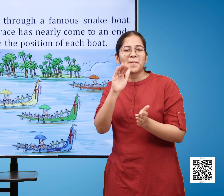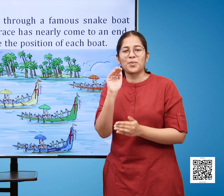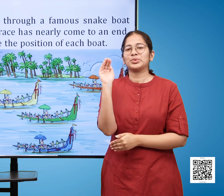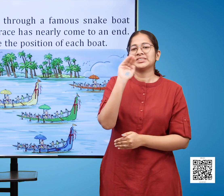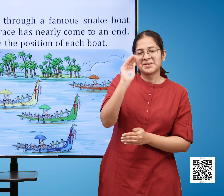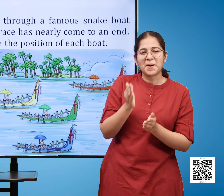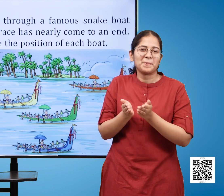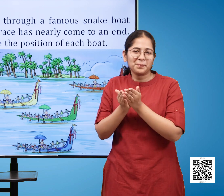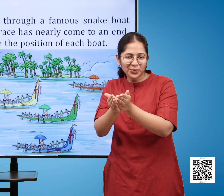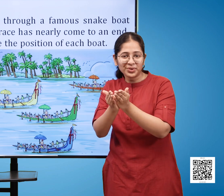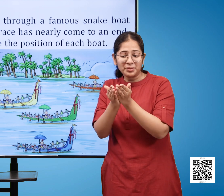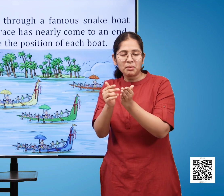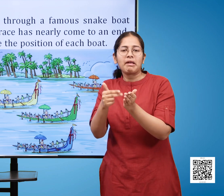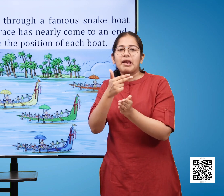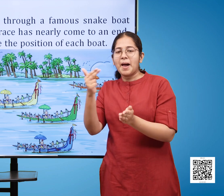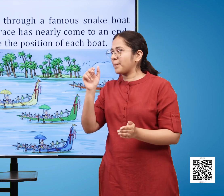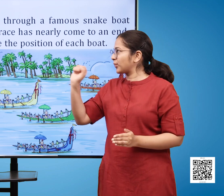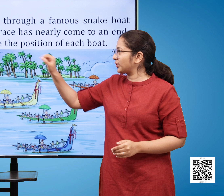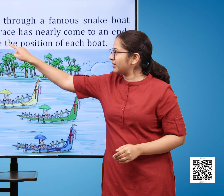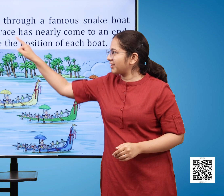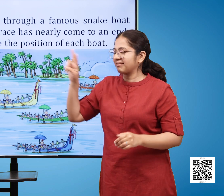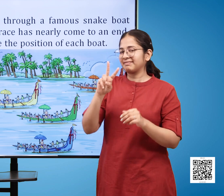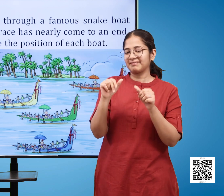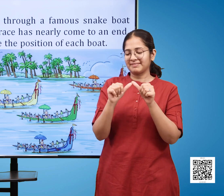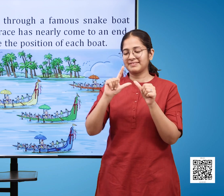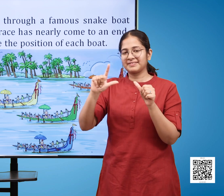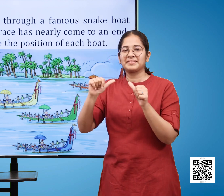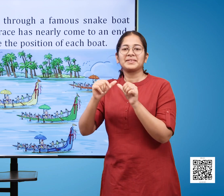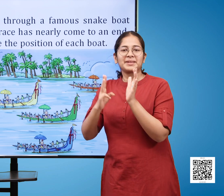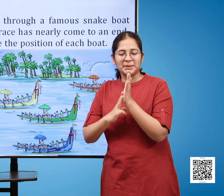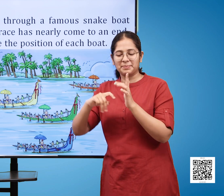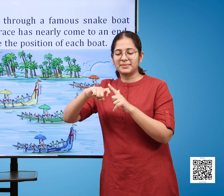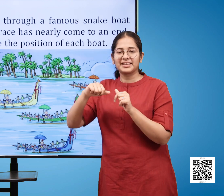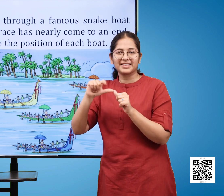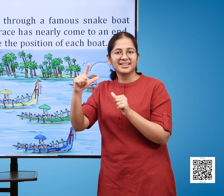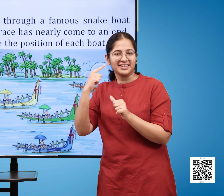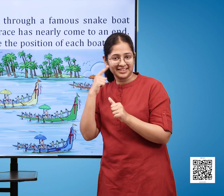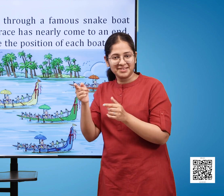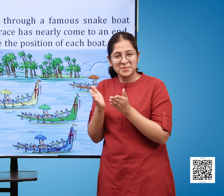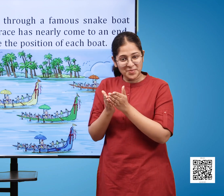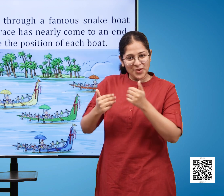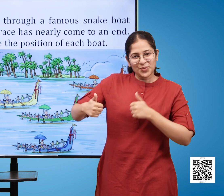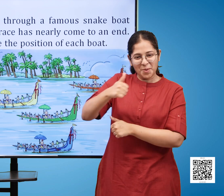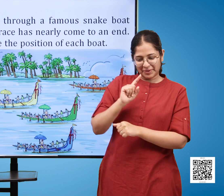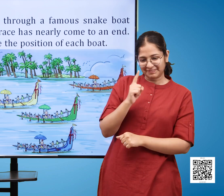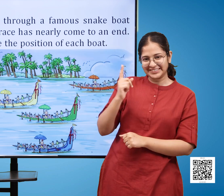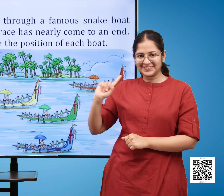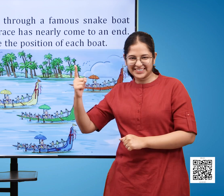is an image where we see six colourful boats in the river racing against each other There is